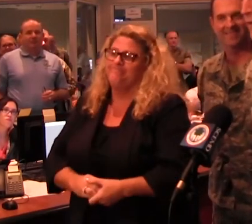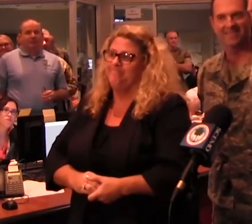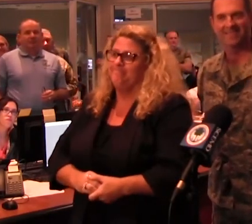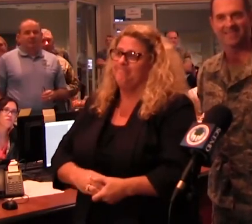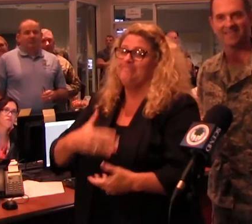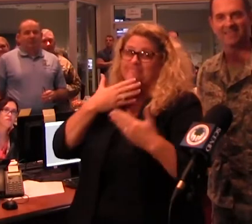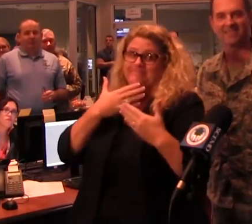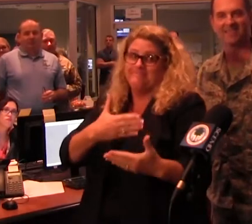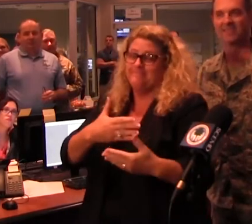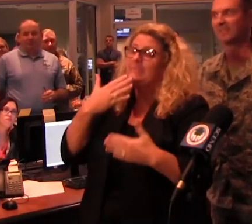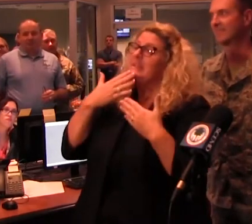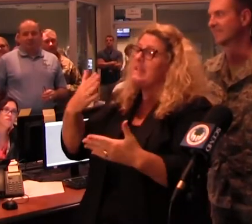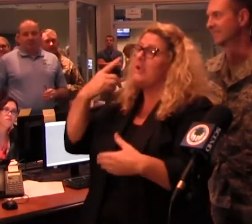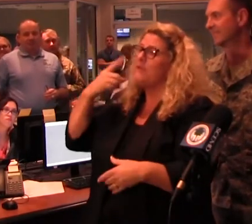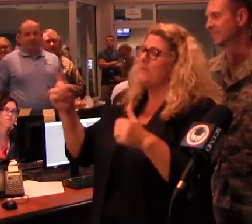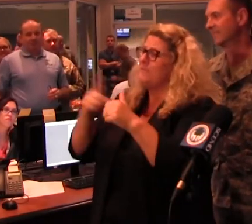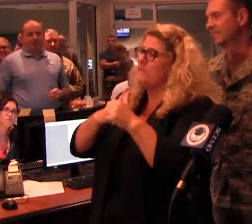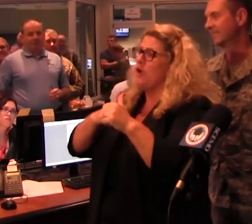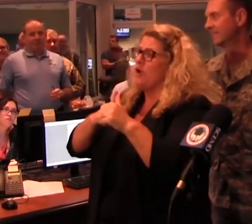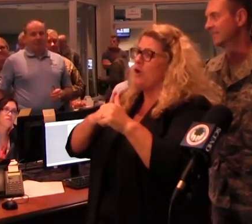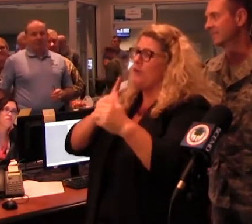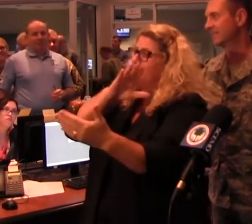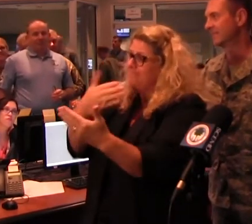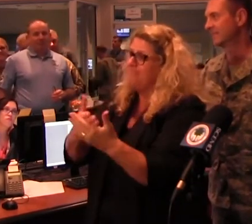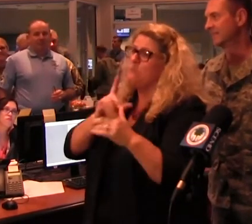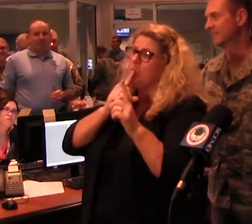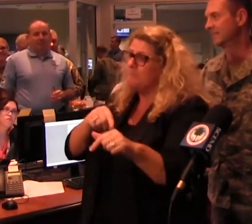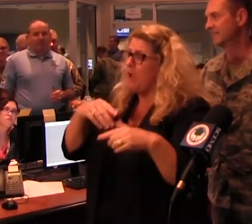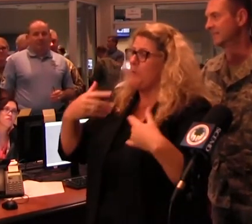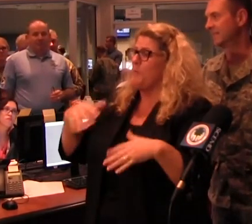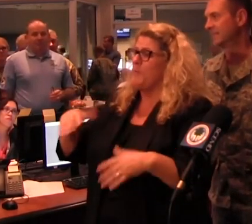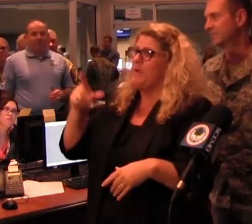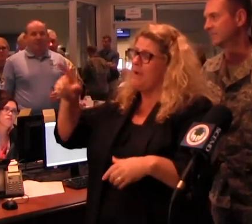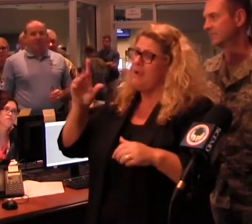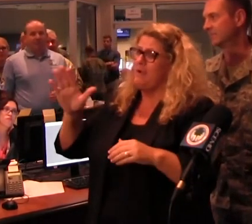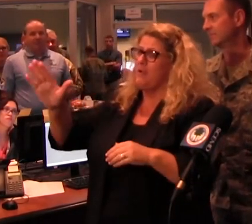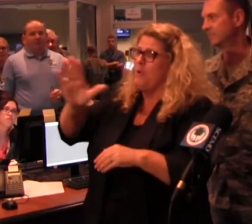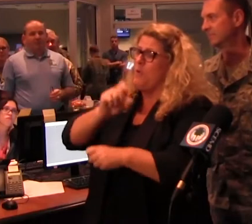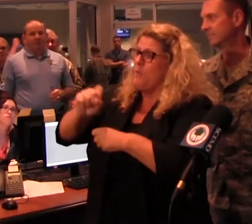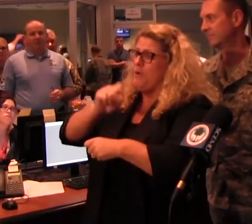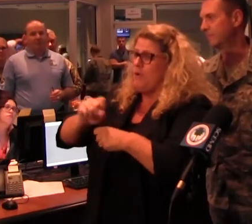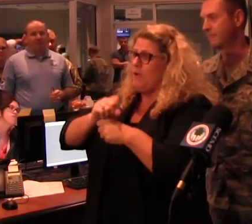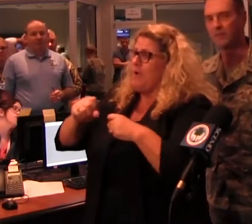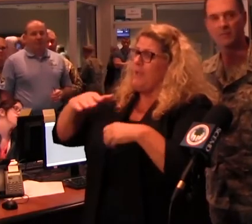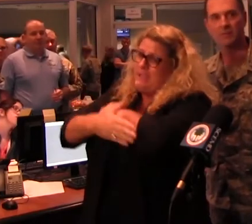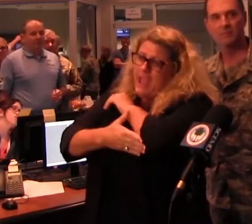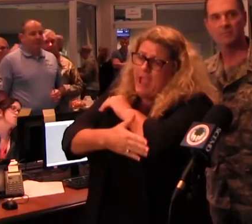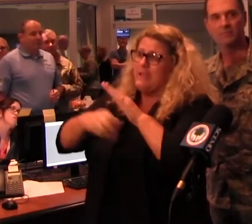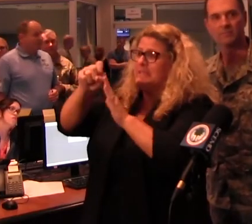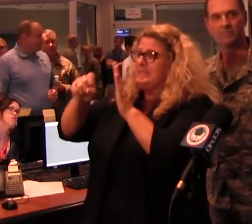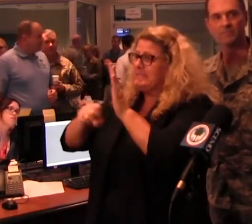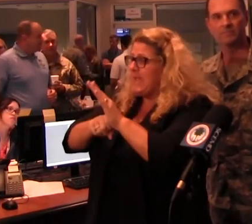Well, first I want to thank the first responders and really highlight the amazing work that not only the first responders but the counties and the state and the National